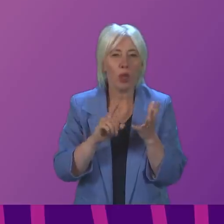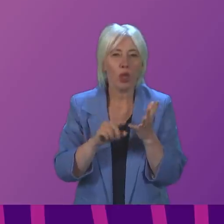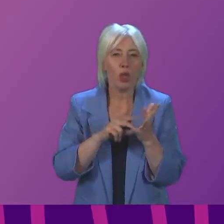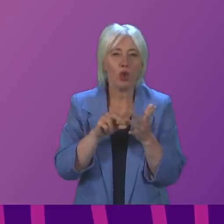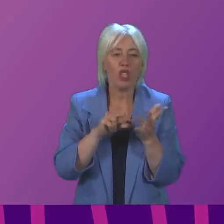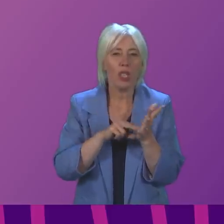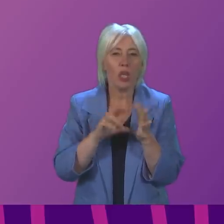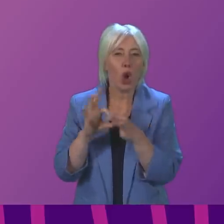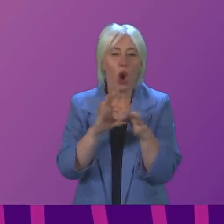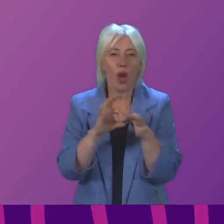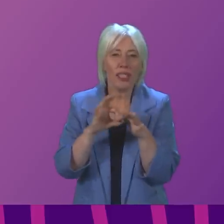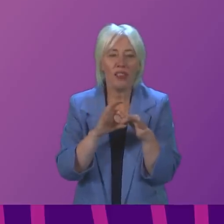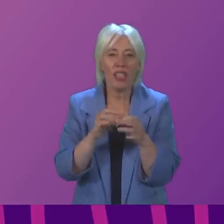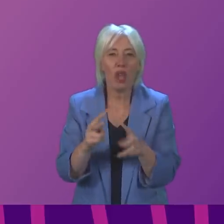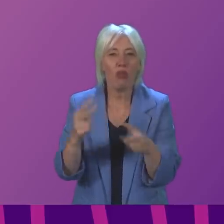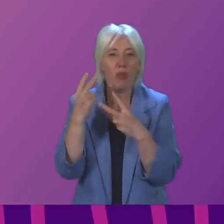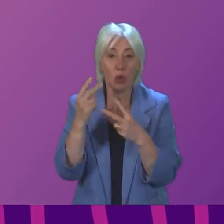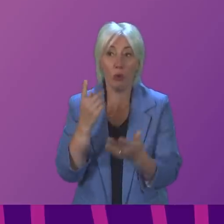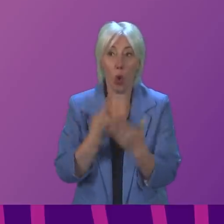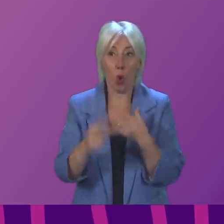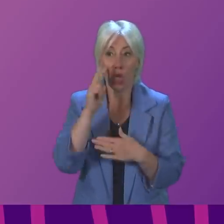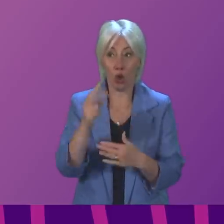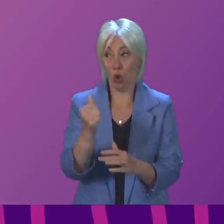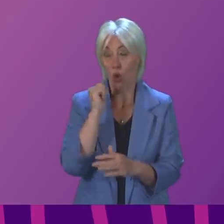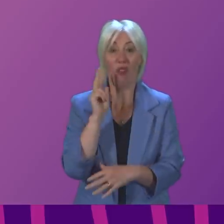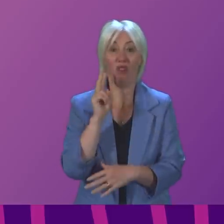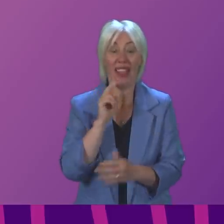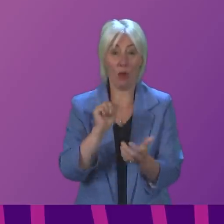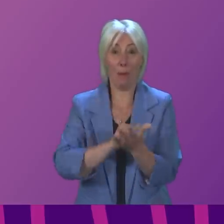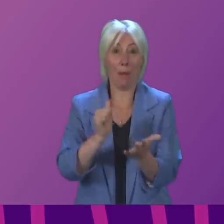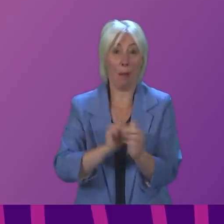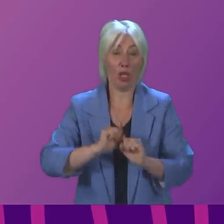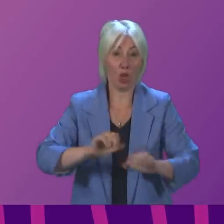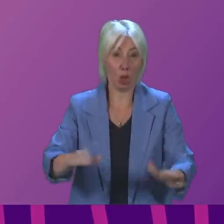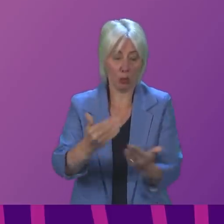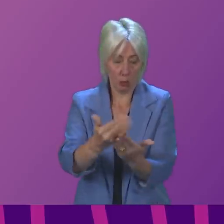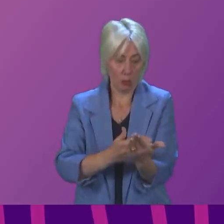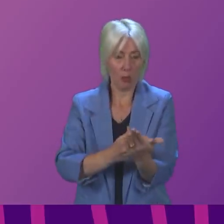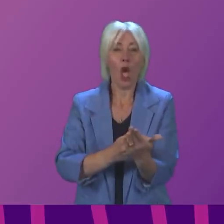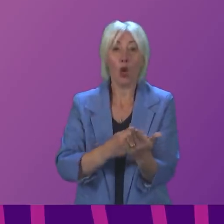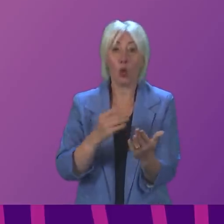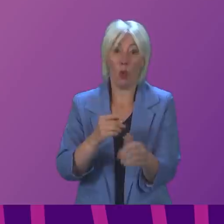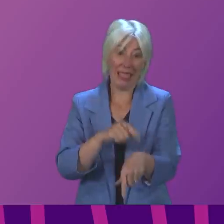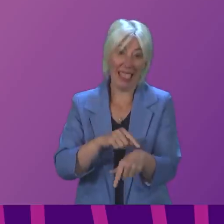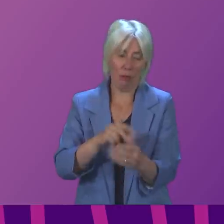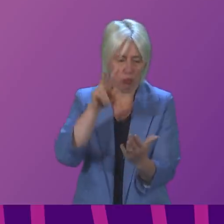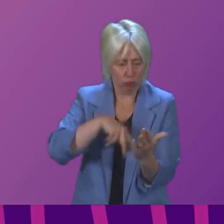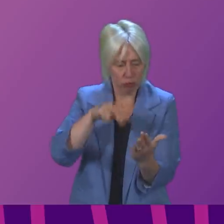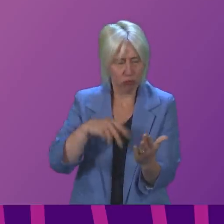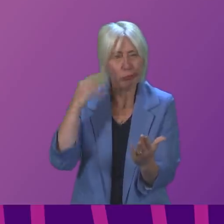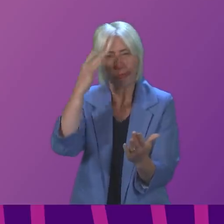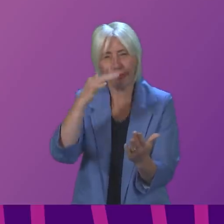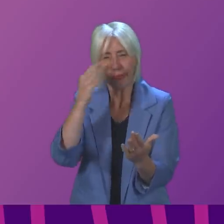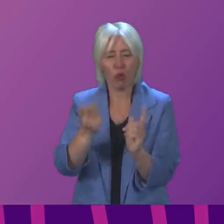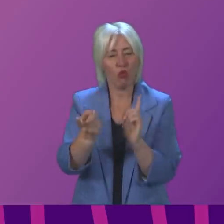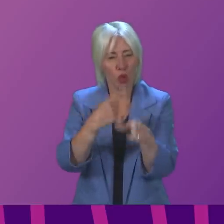Minister. We only saw the Union Connectivity Review when it was published on Friday, so understandably we will take some time to consider our response. I